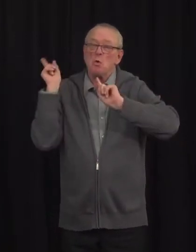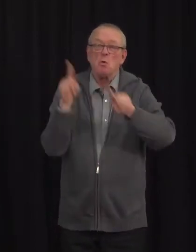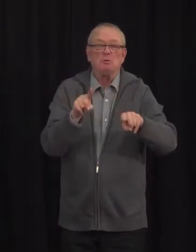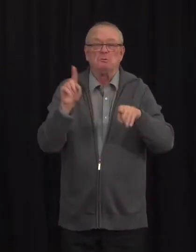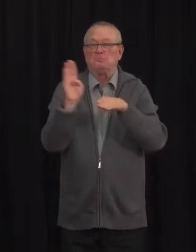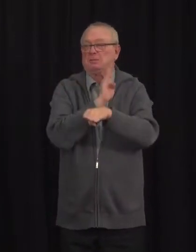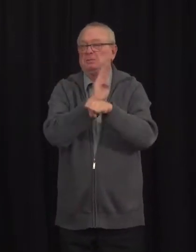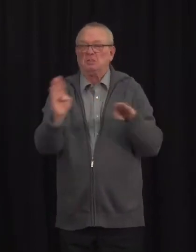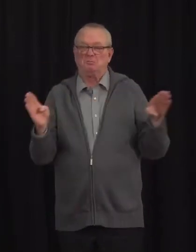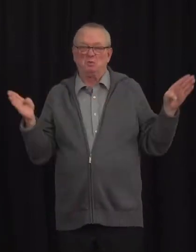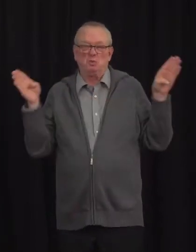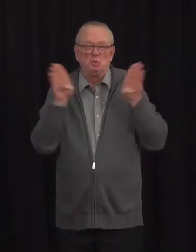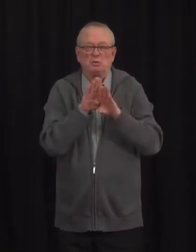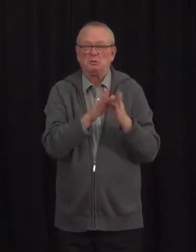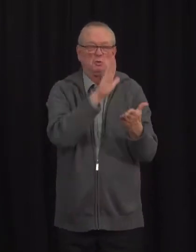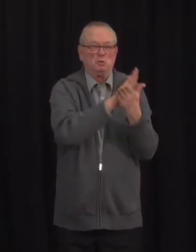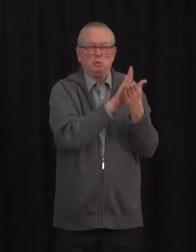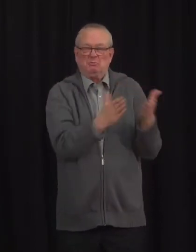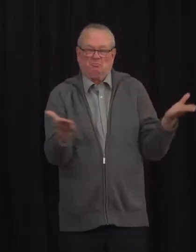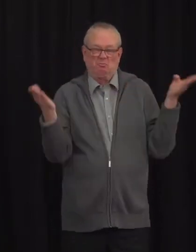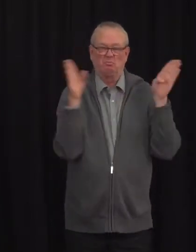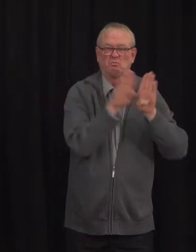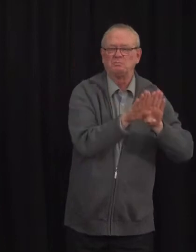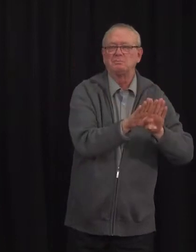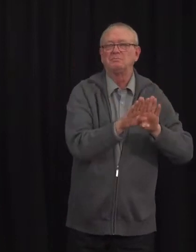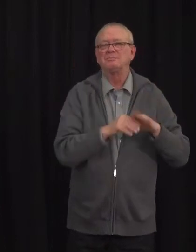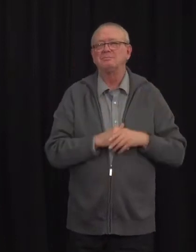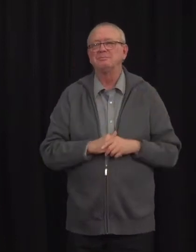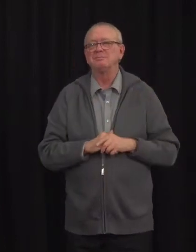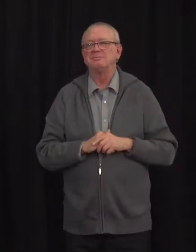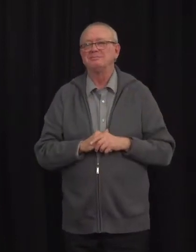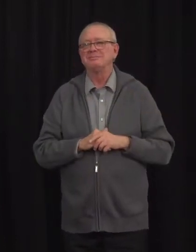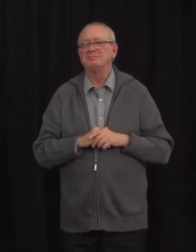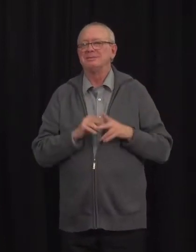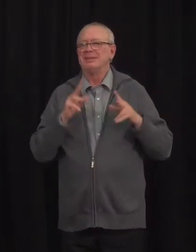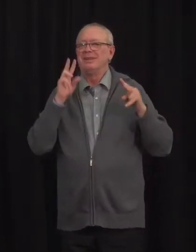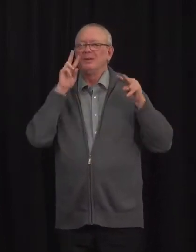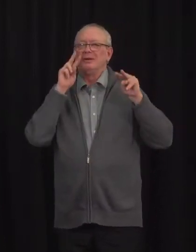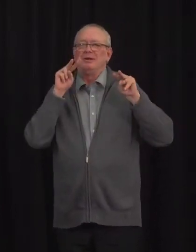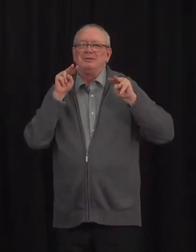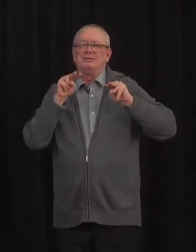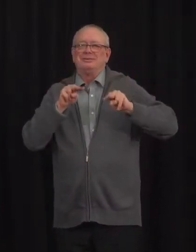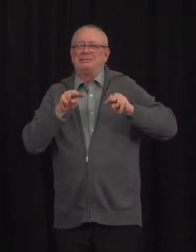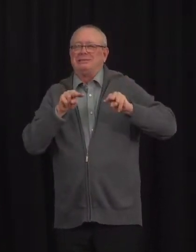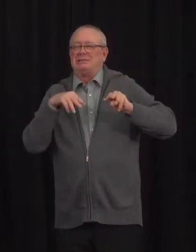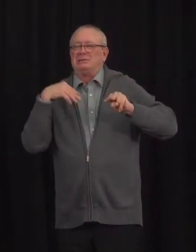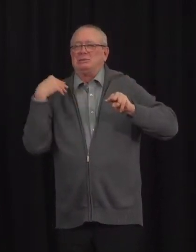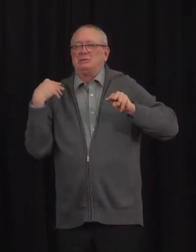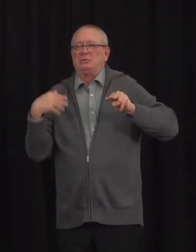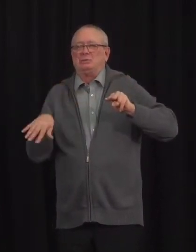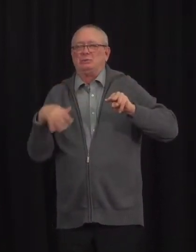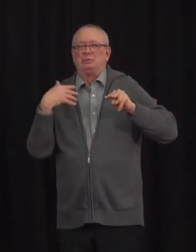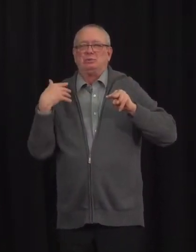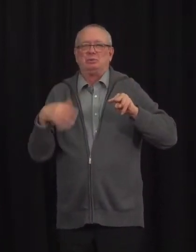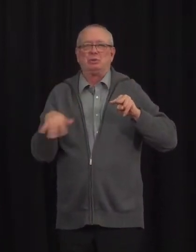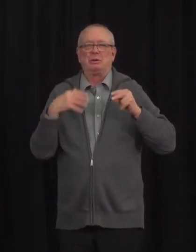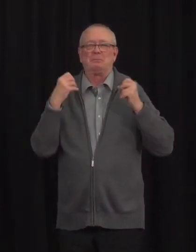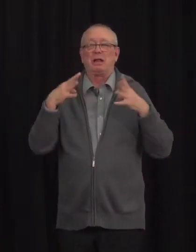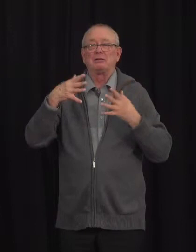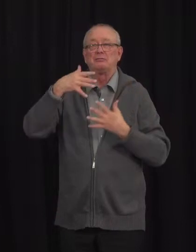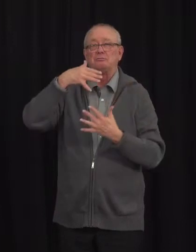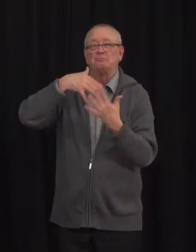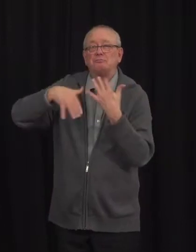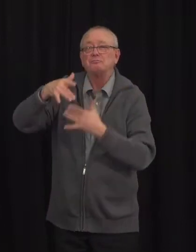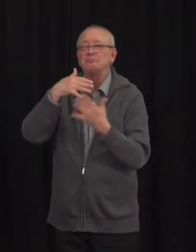business, close the schools, and watch massive social and economic damage ripple